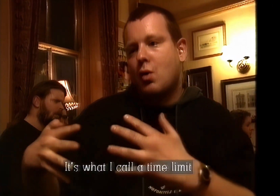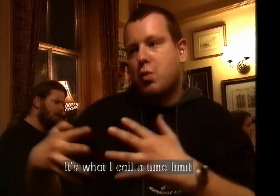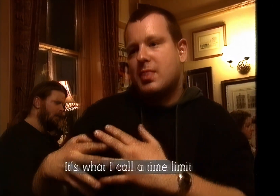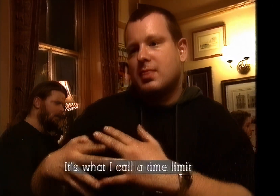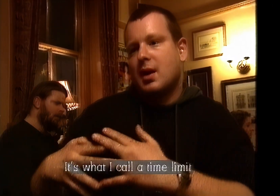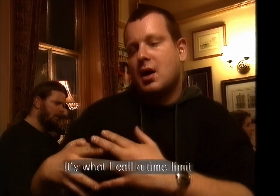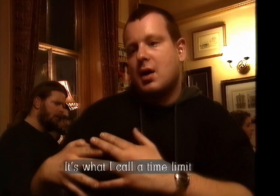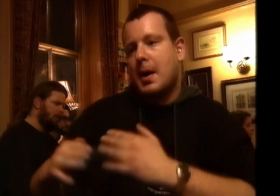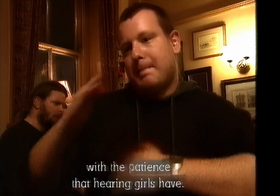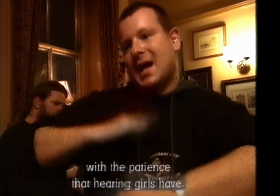time limit.